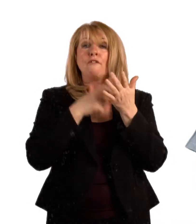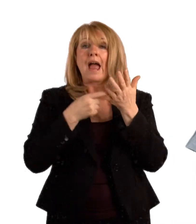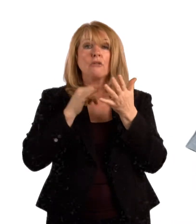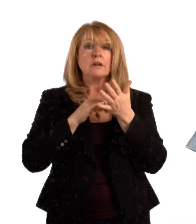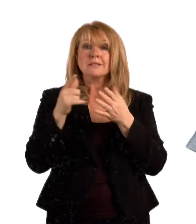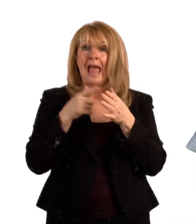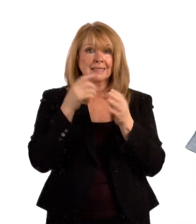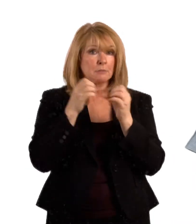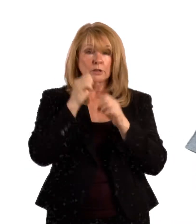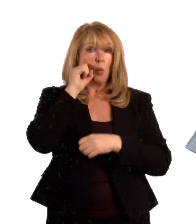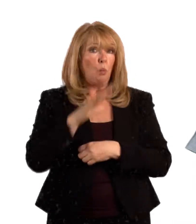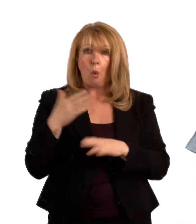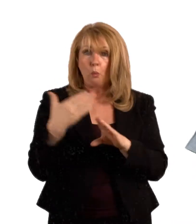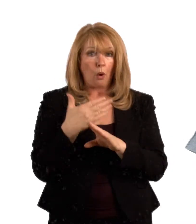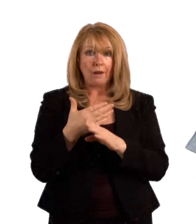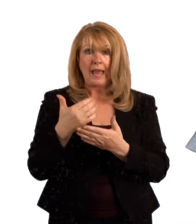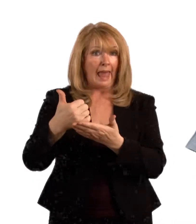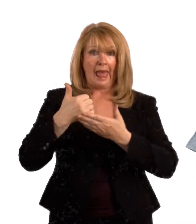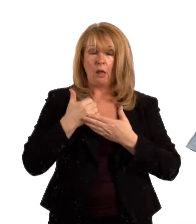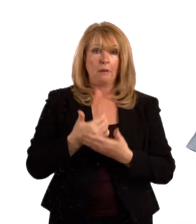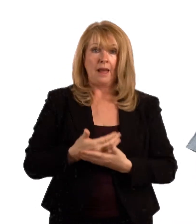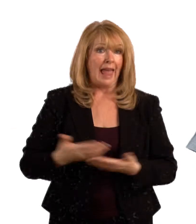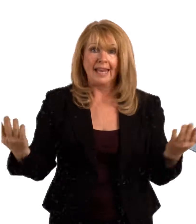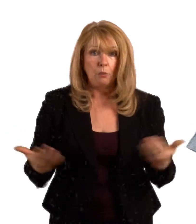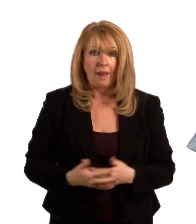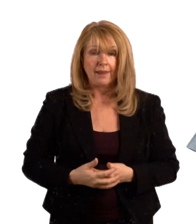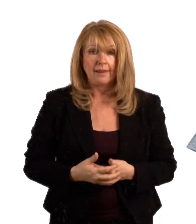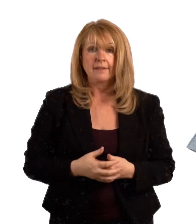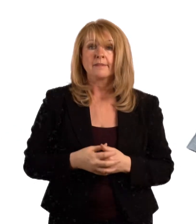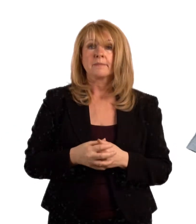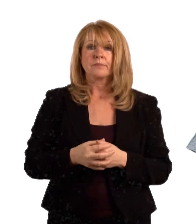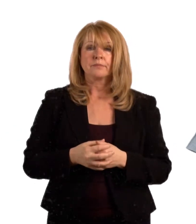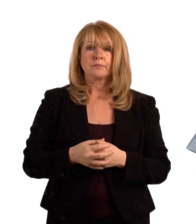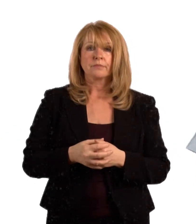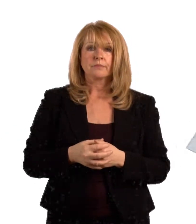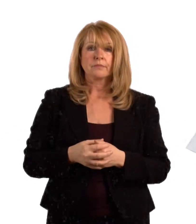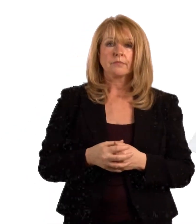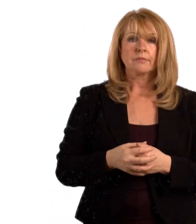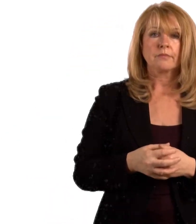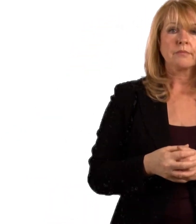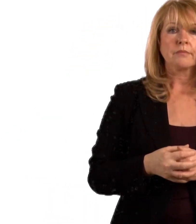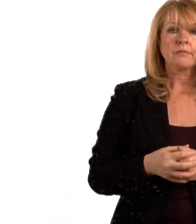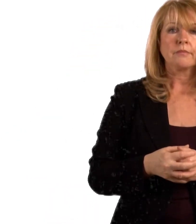or not completing the course encourages antibiotic resistance to develop.